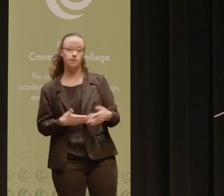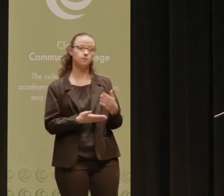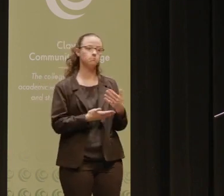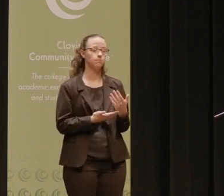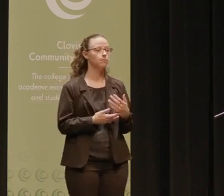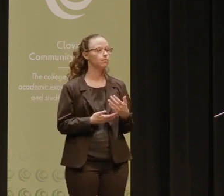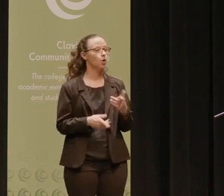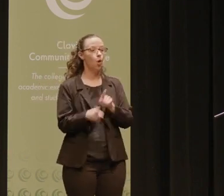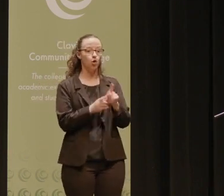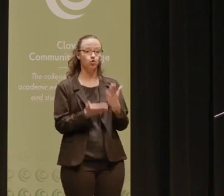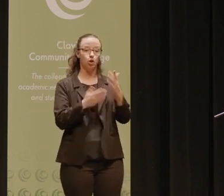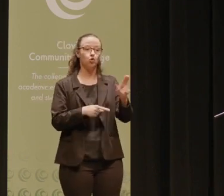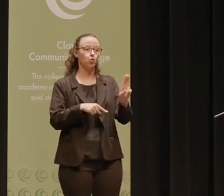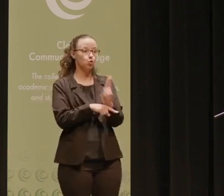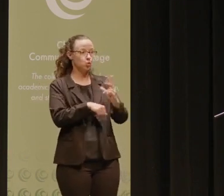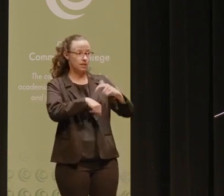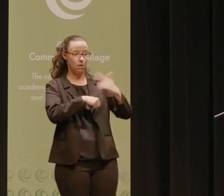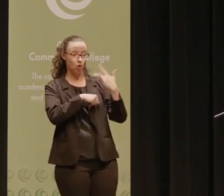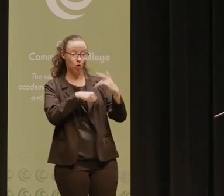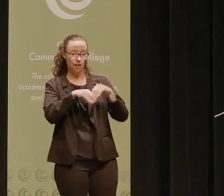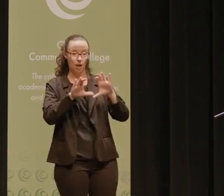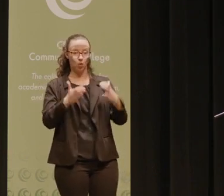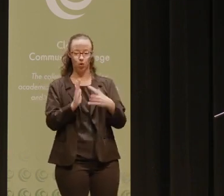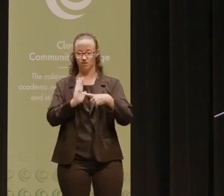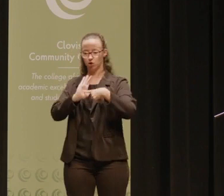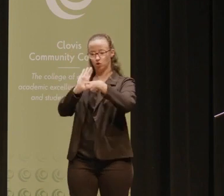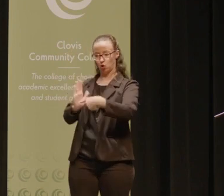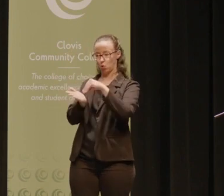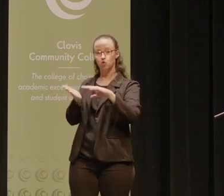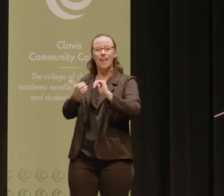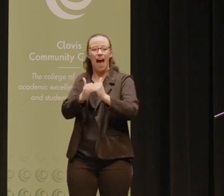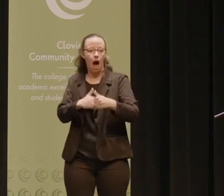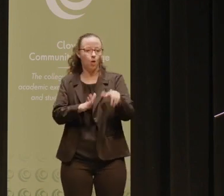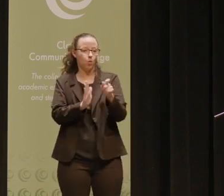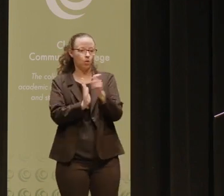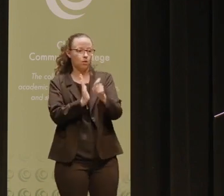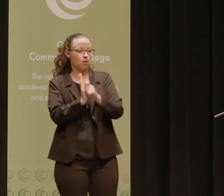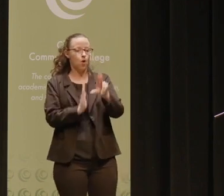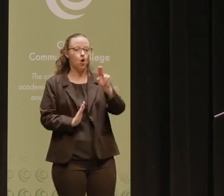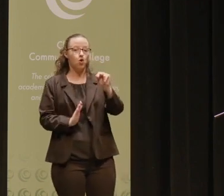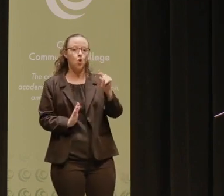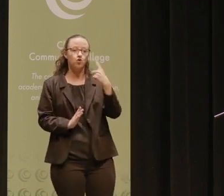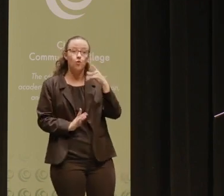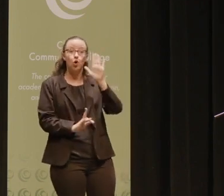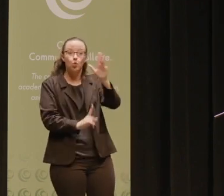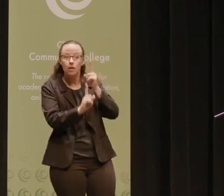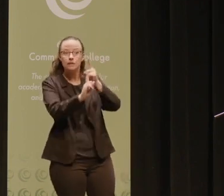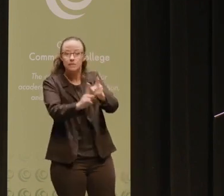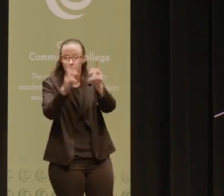I also suggest that you take some time early in the course to demonstrate to students how to take notes for your classes